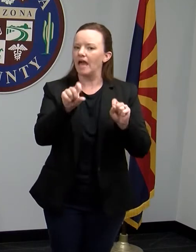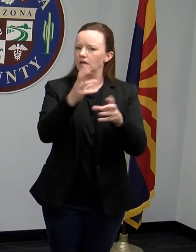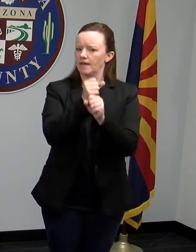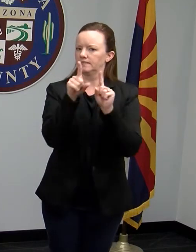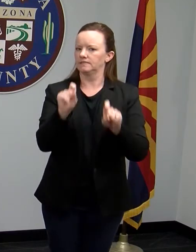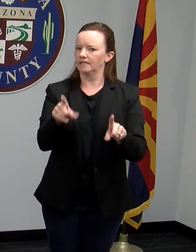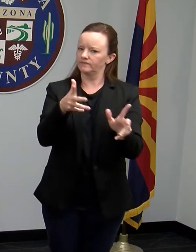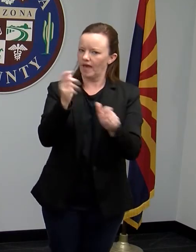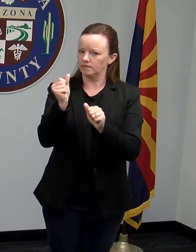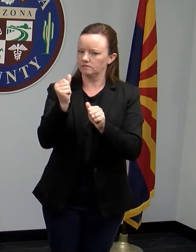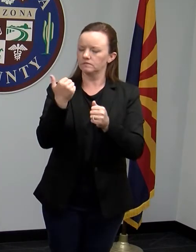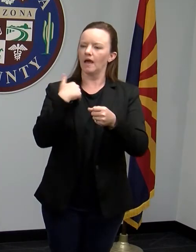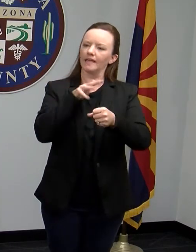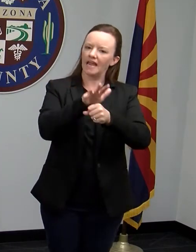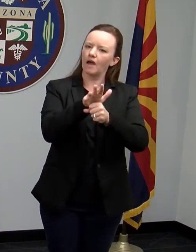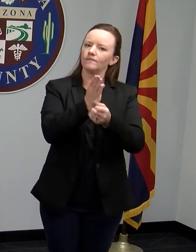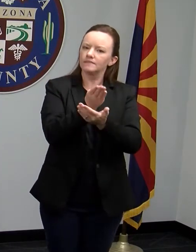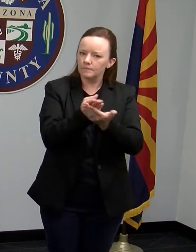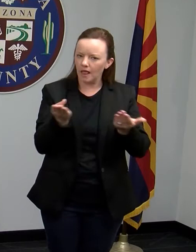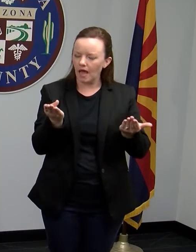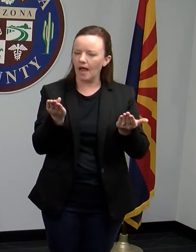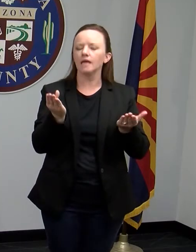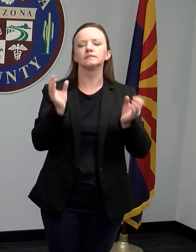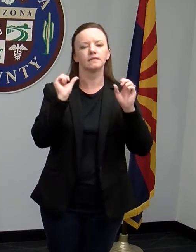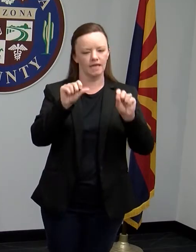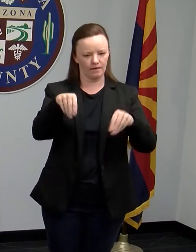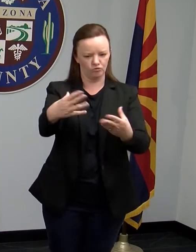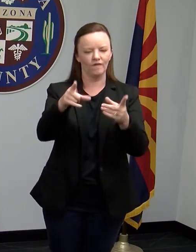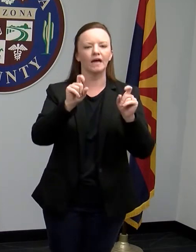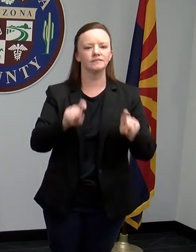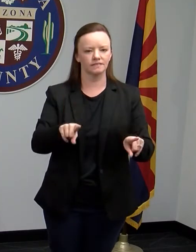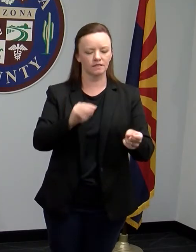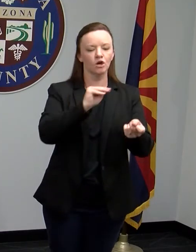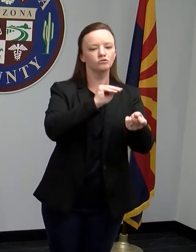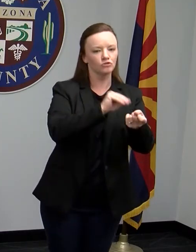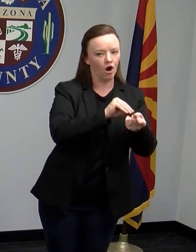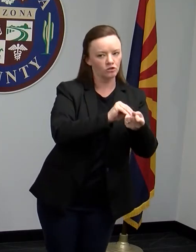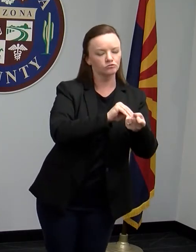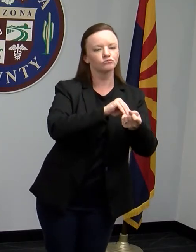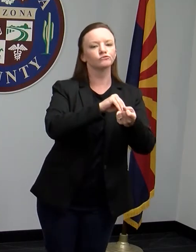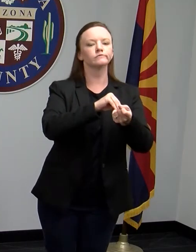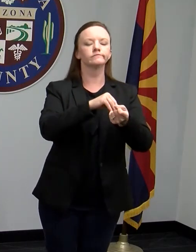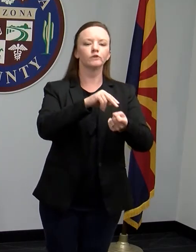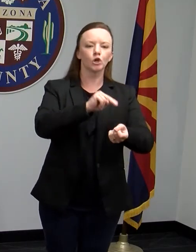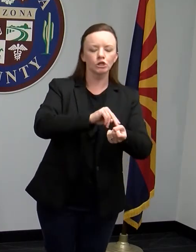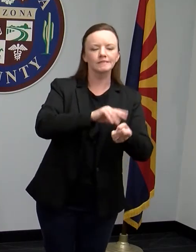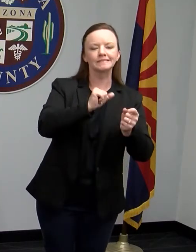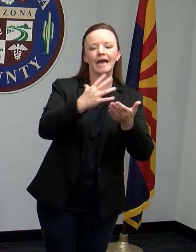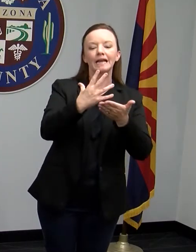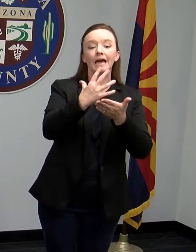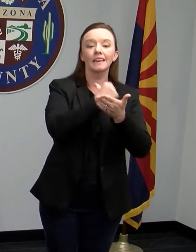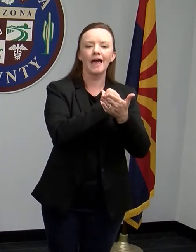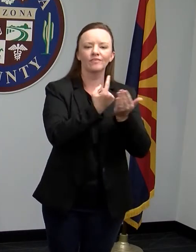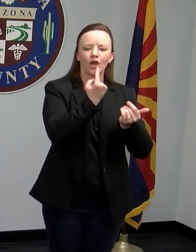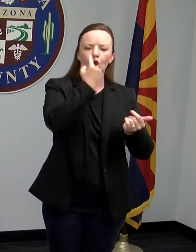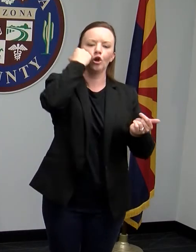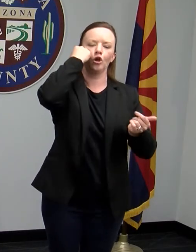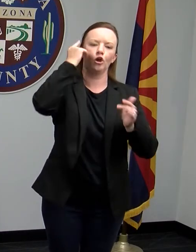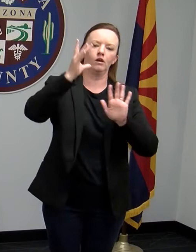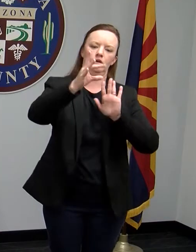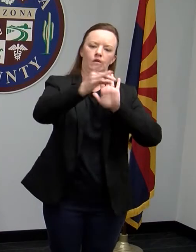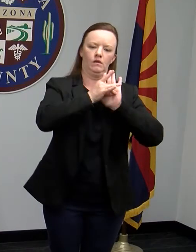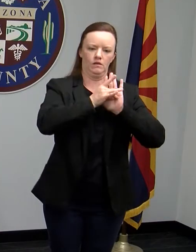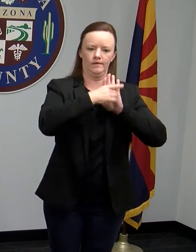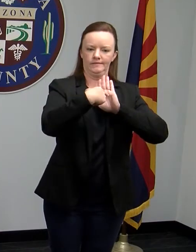supplies available so that healthcare providers can collect the specimens and that there is enough personal